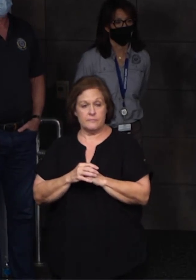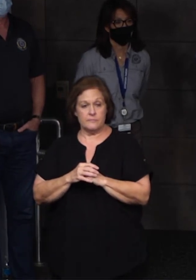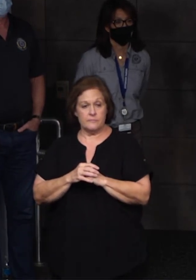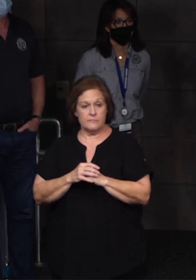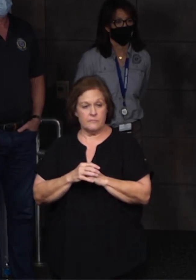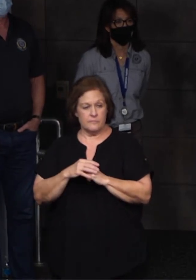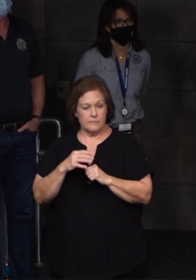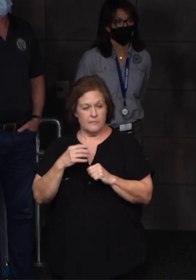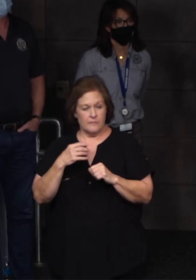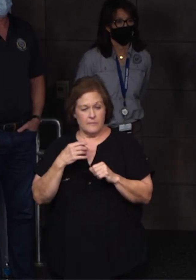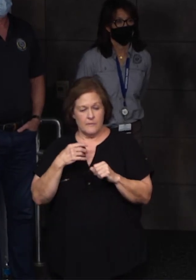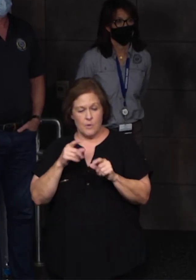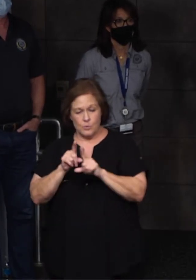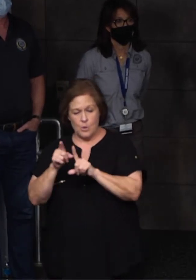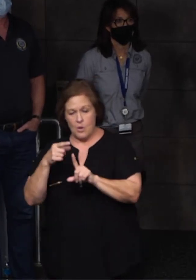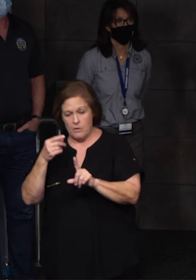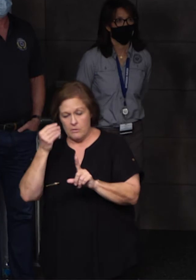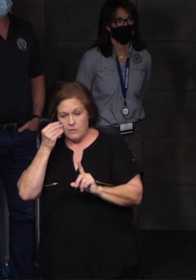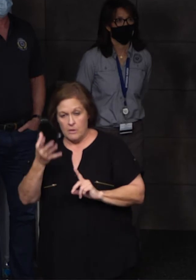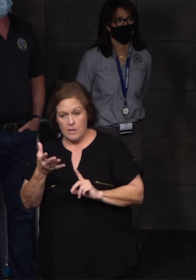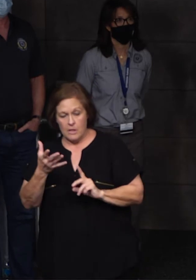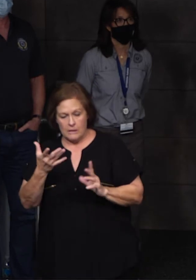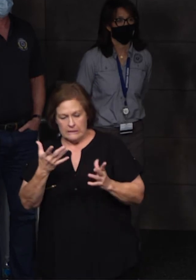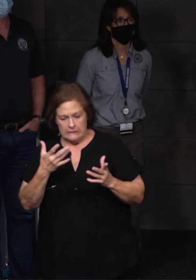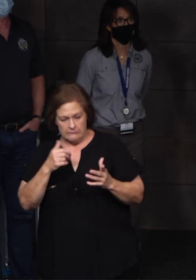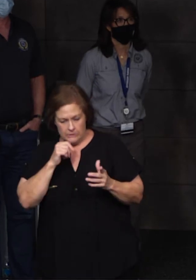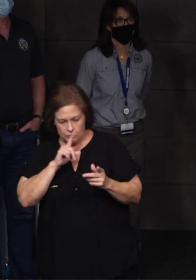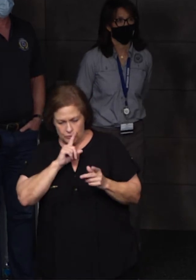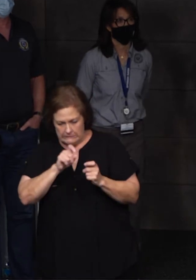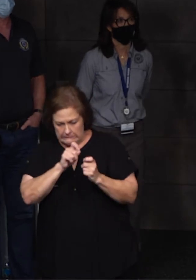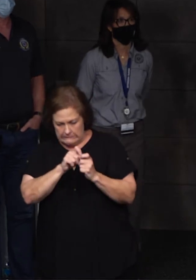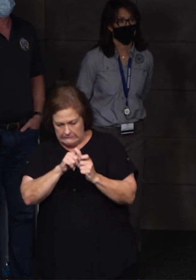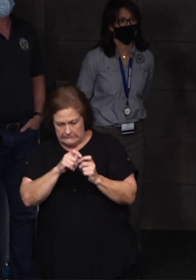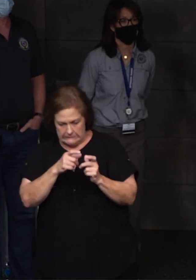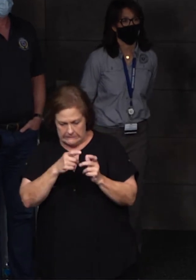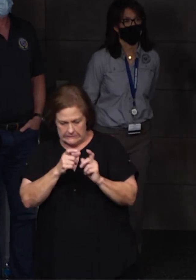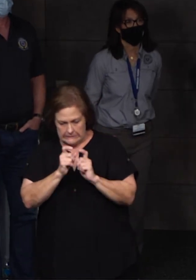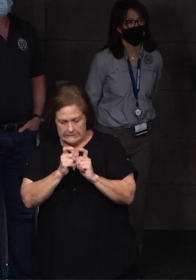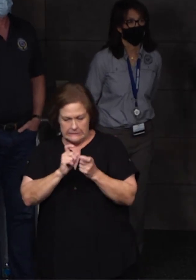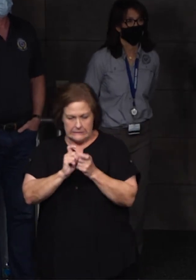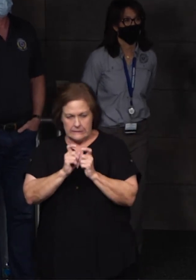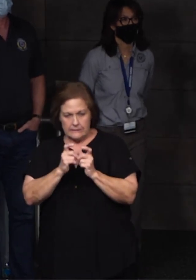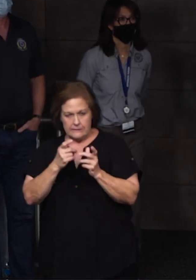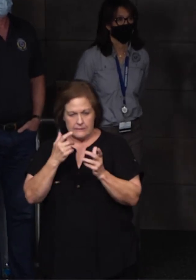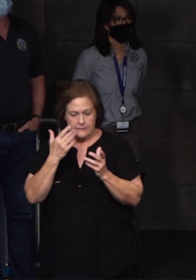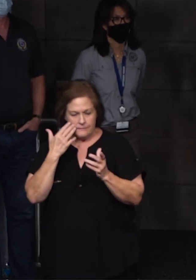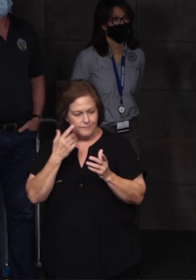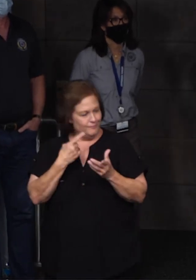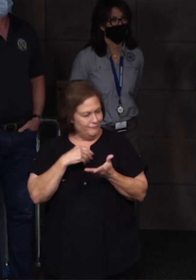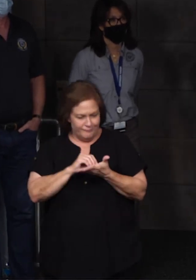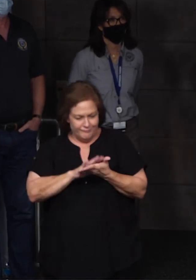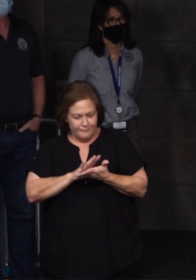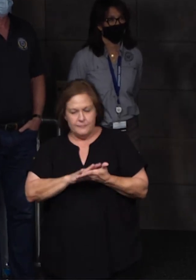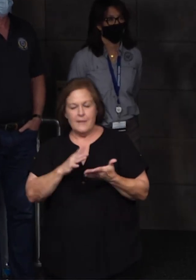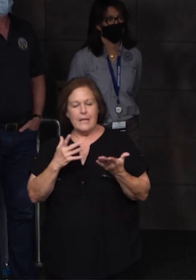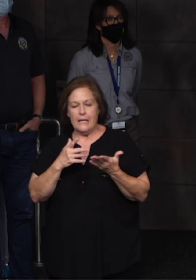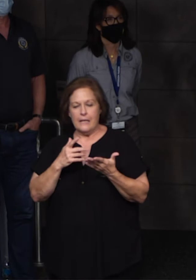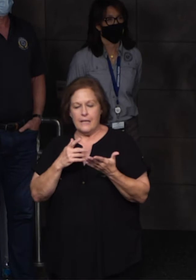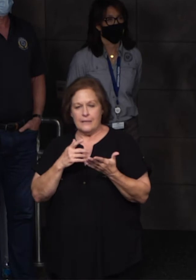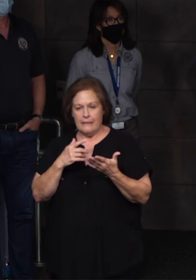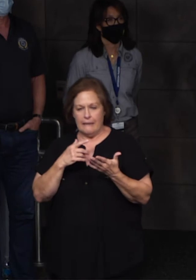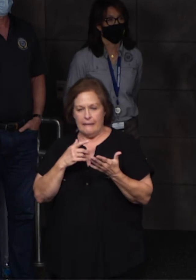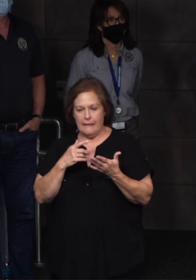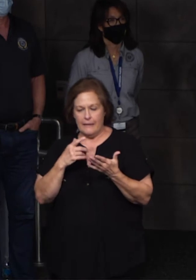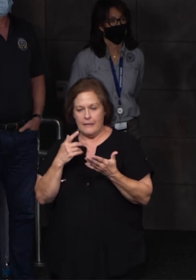I'm going to give you a point of reference. Forgive me if I'm not as fluid as I normally am. This is kind of a field notes. Everything is going on the